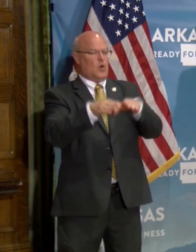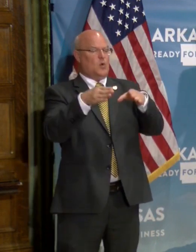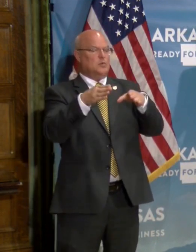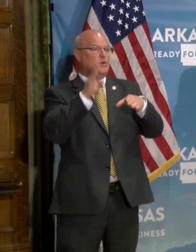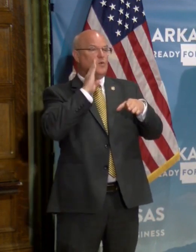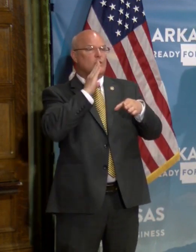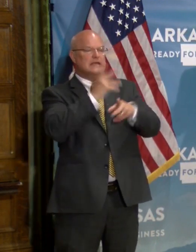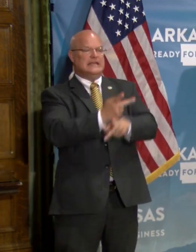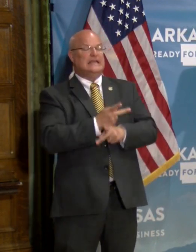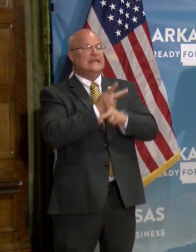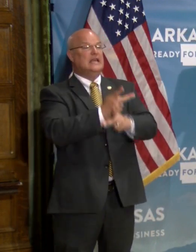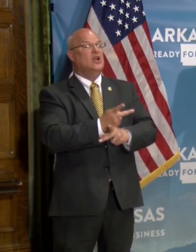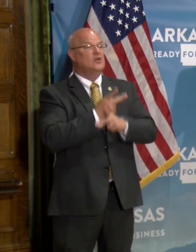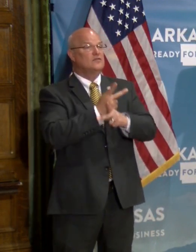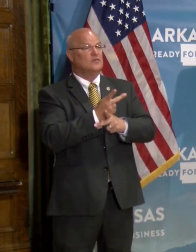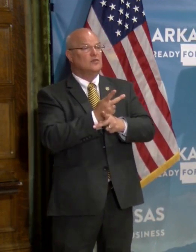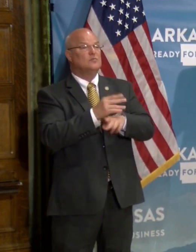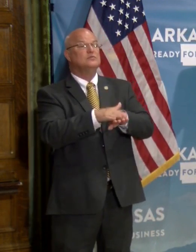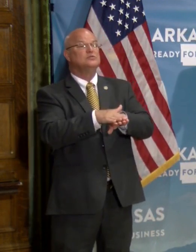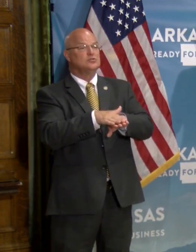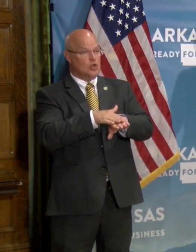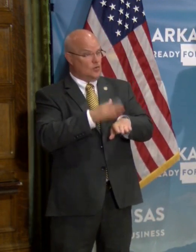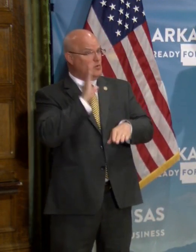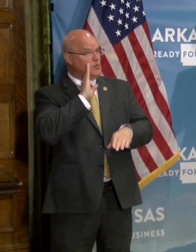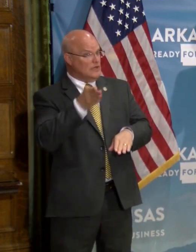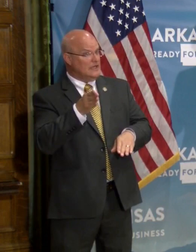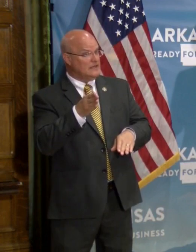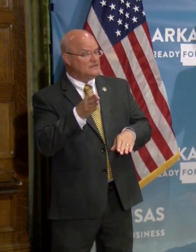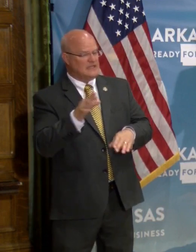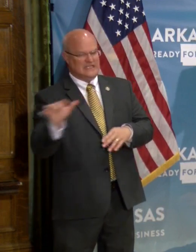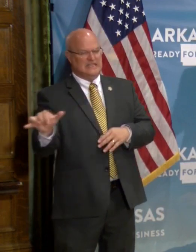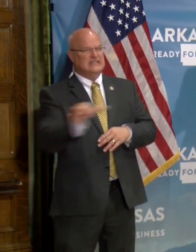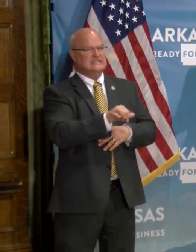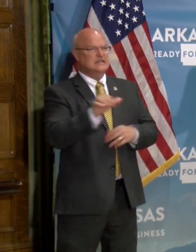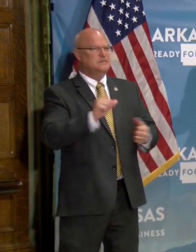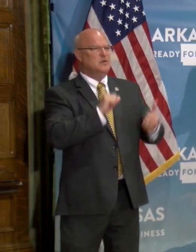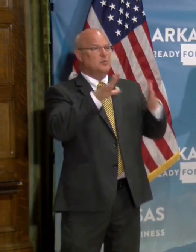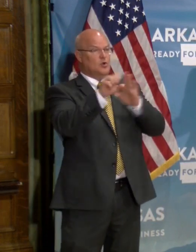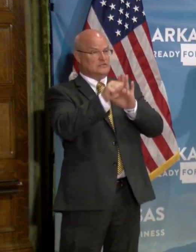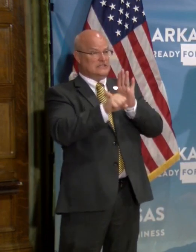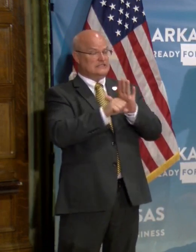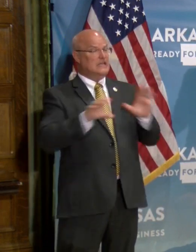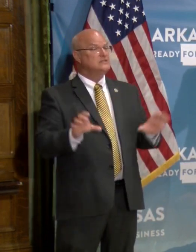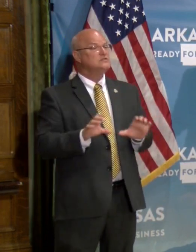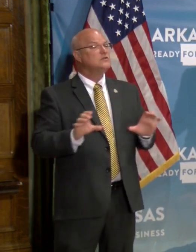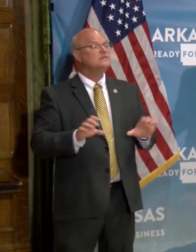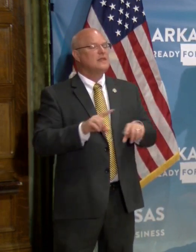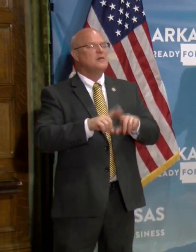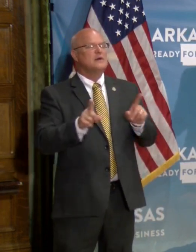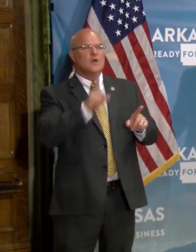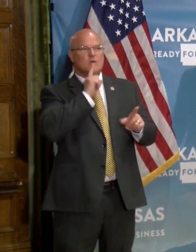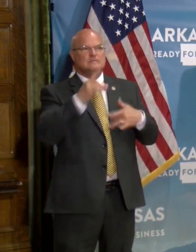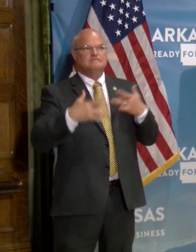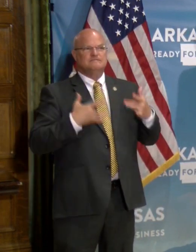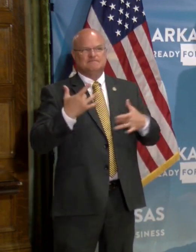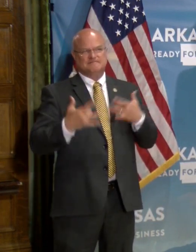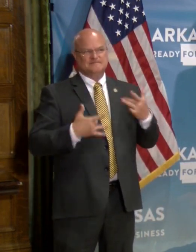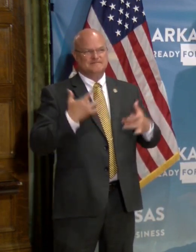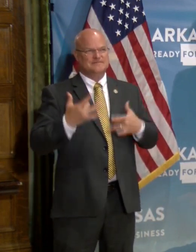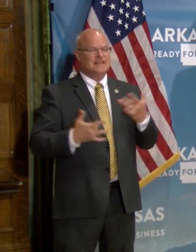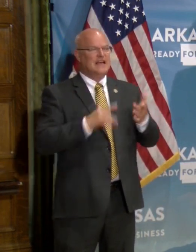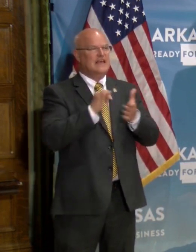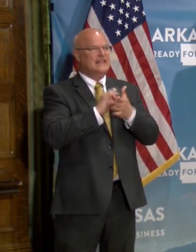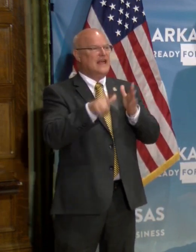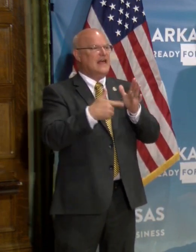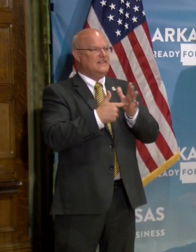It will be cautious. It will be slow, similar to the approach that I think the state has taken, but I'm really excited, uh,